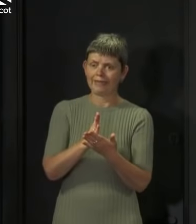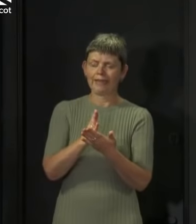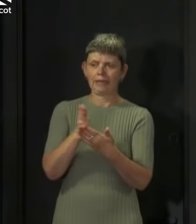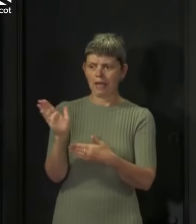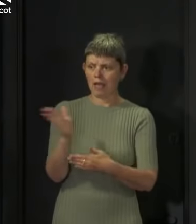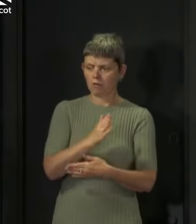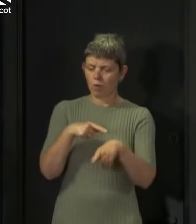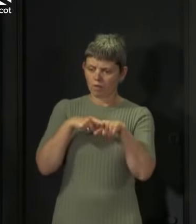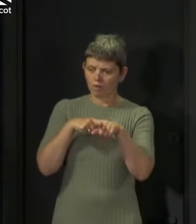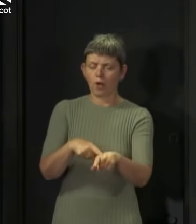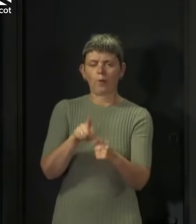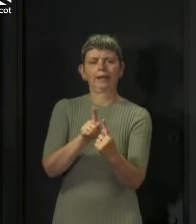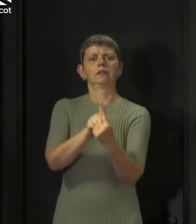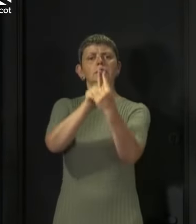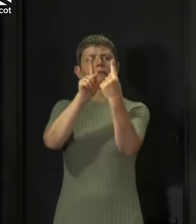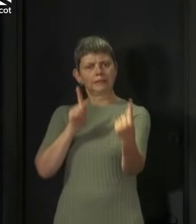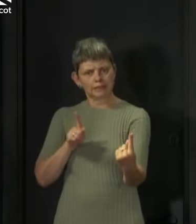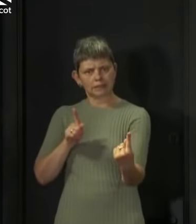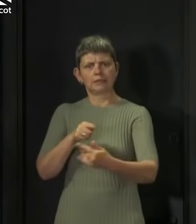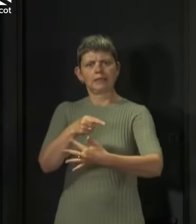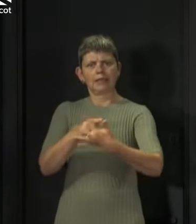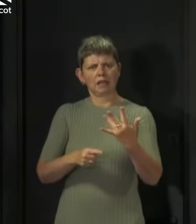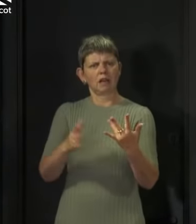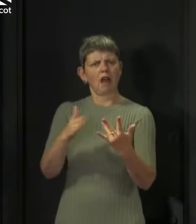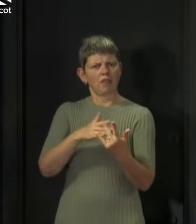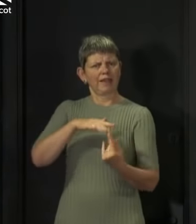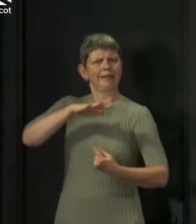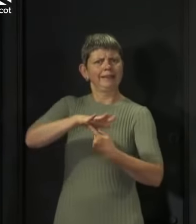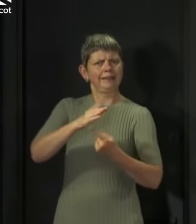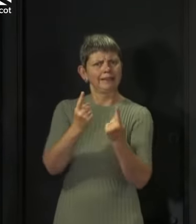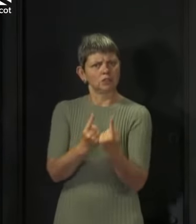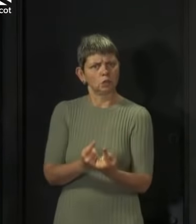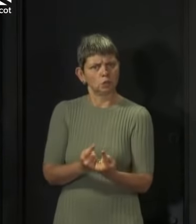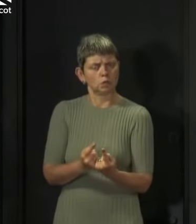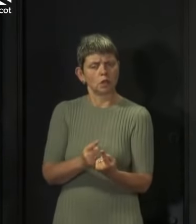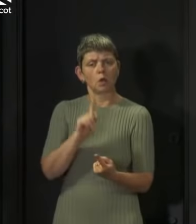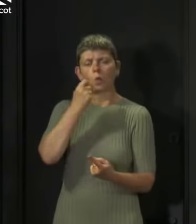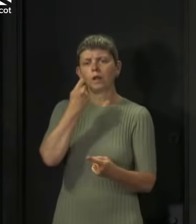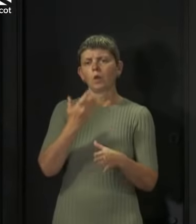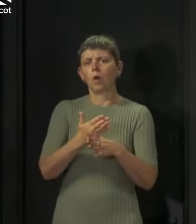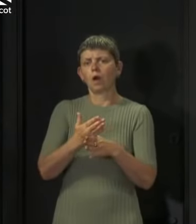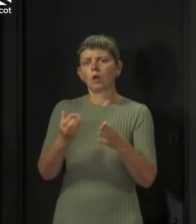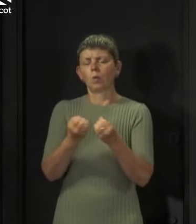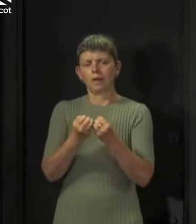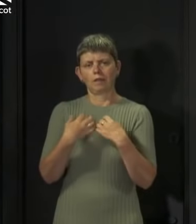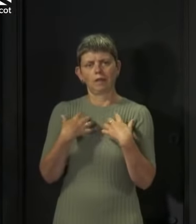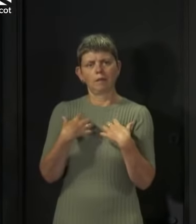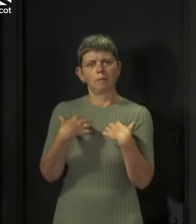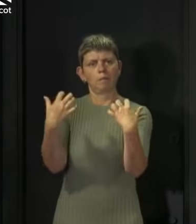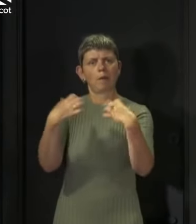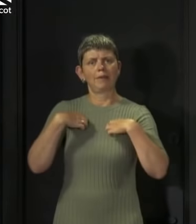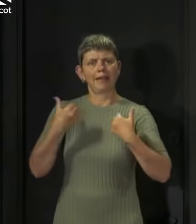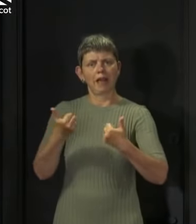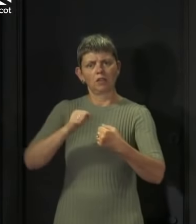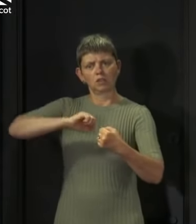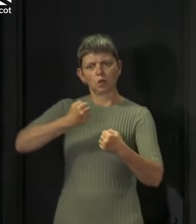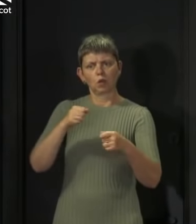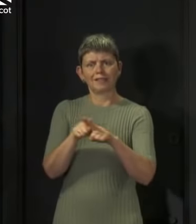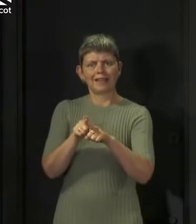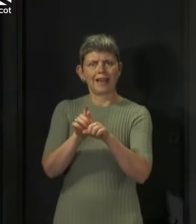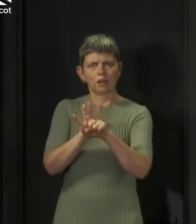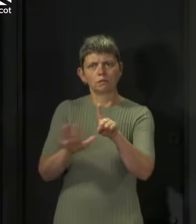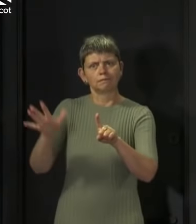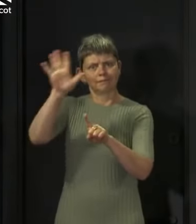measures like physical distancing and we will work with Police Scotland and local environmental health teams to explain these measures and if necessary